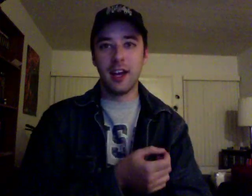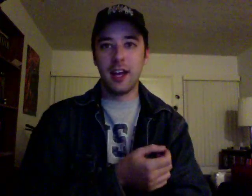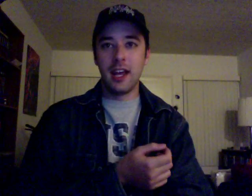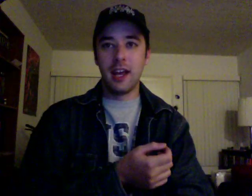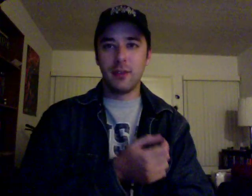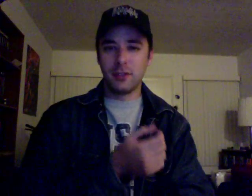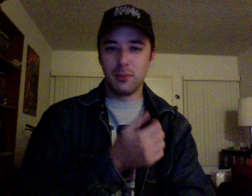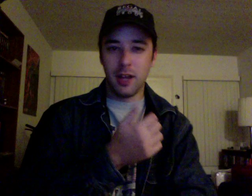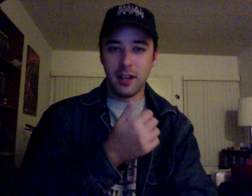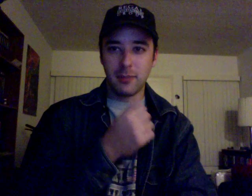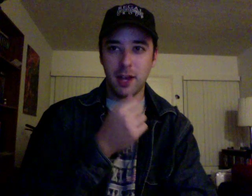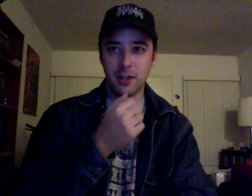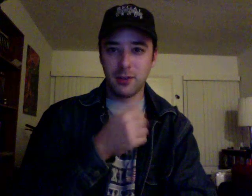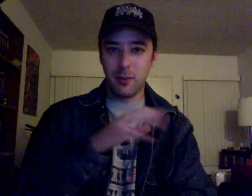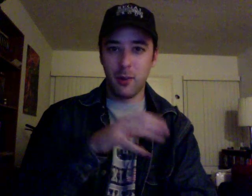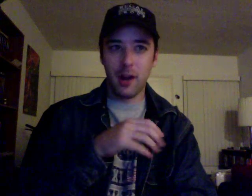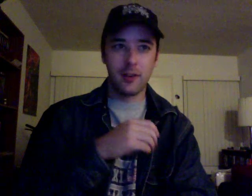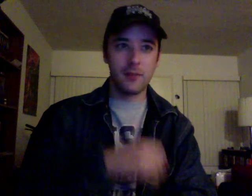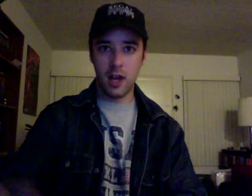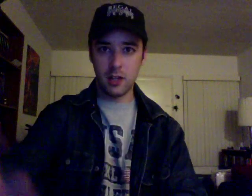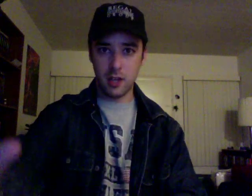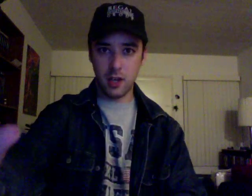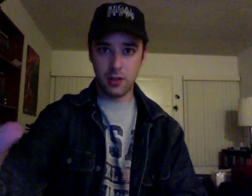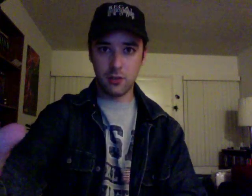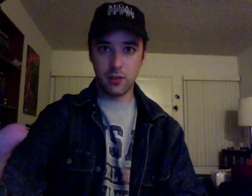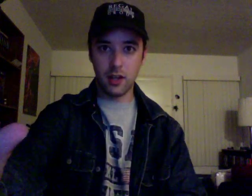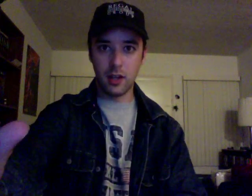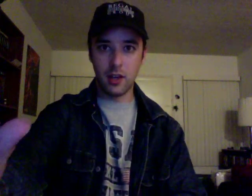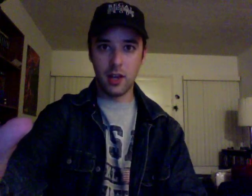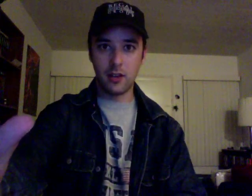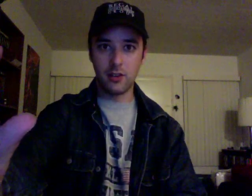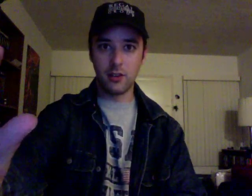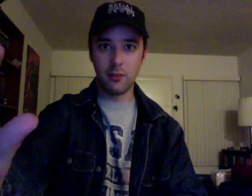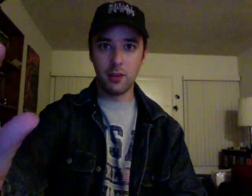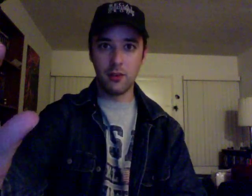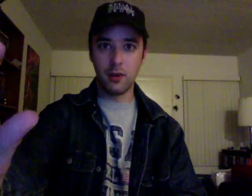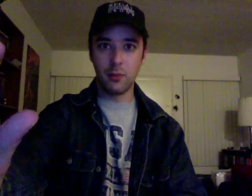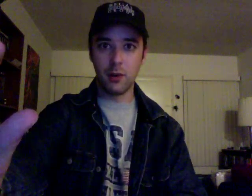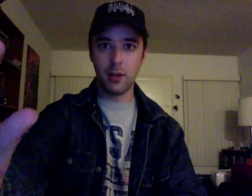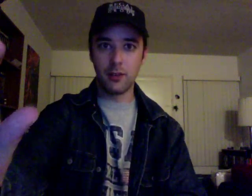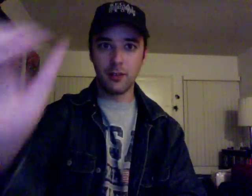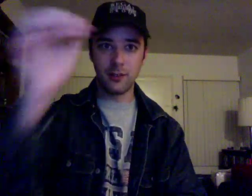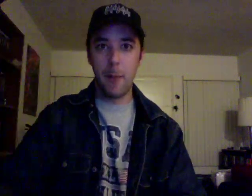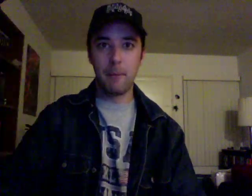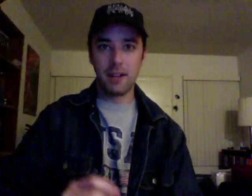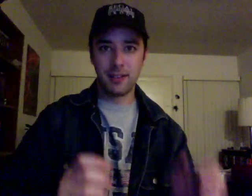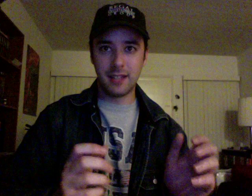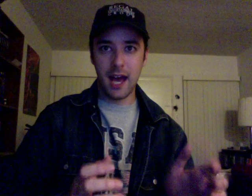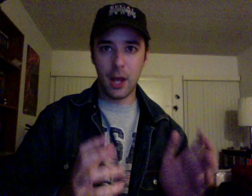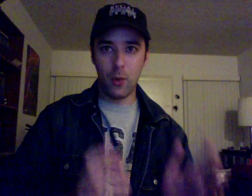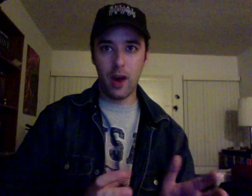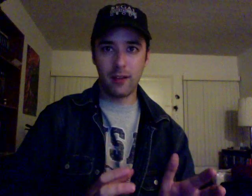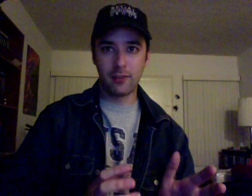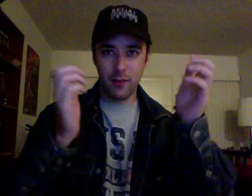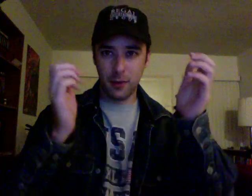Even though she's playing a Spanish queen, but whatever. Take this ring. It is a symbol of your promise. But as the dying wife, her